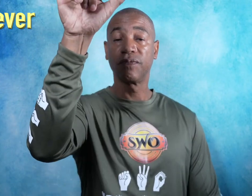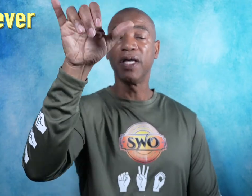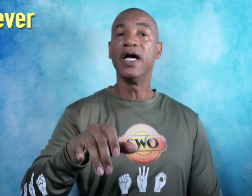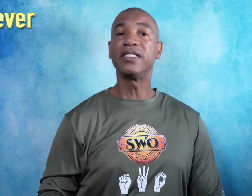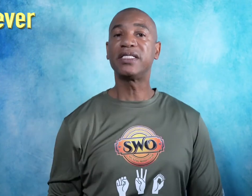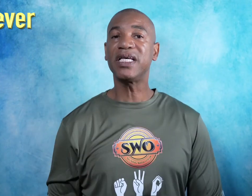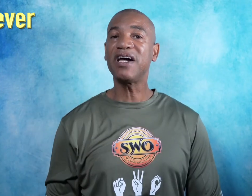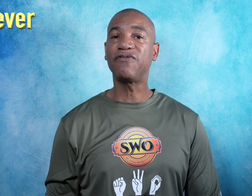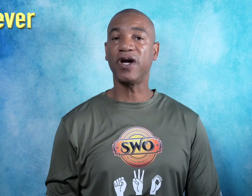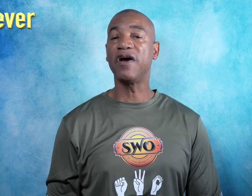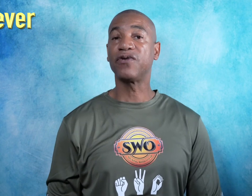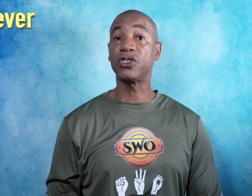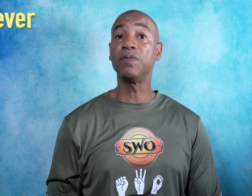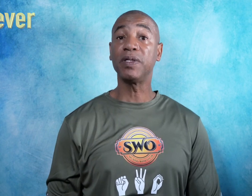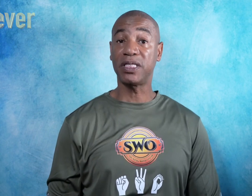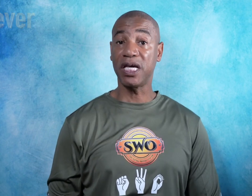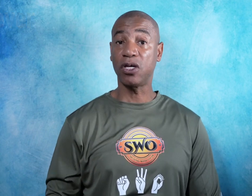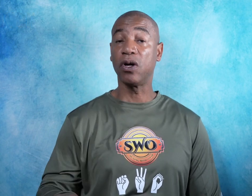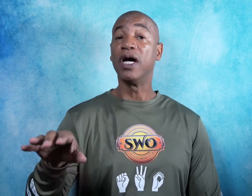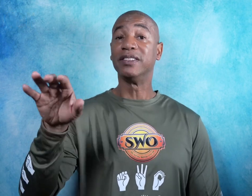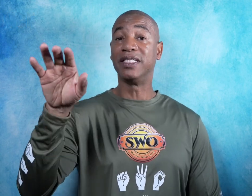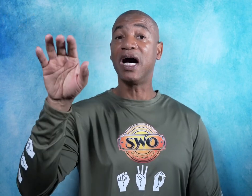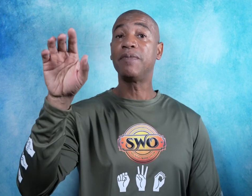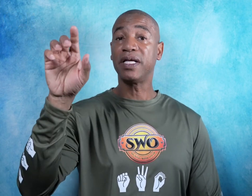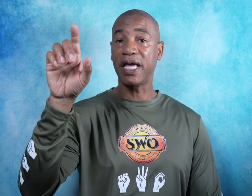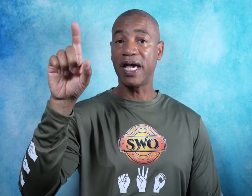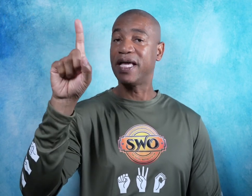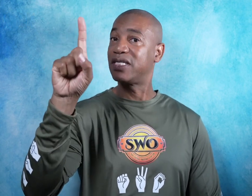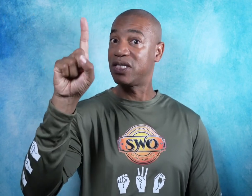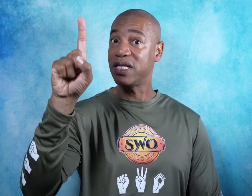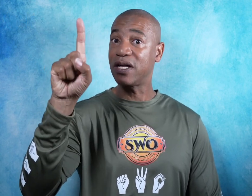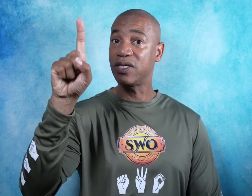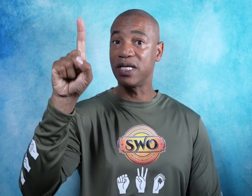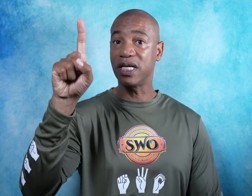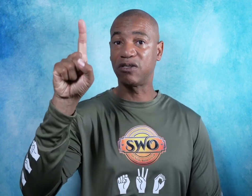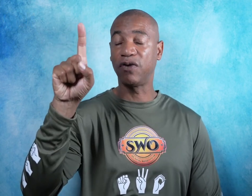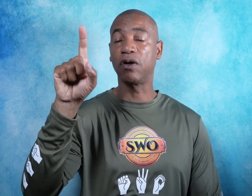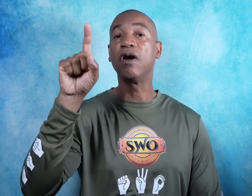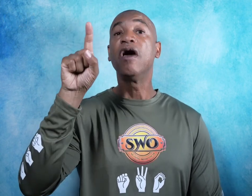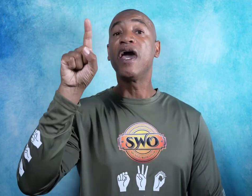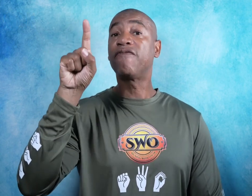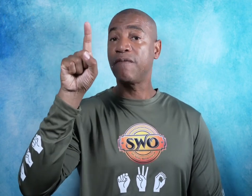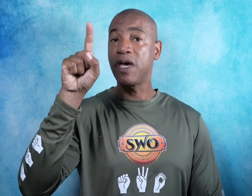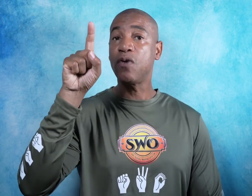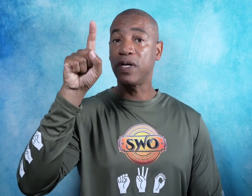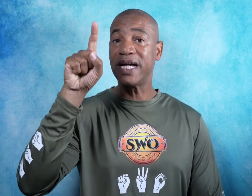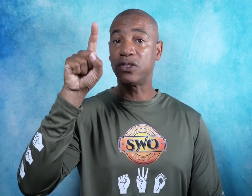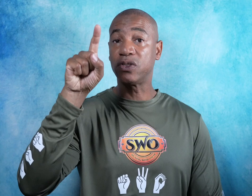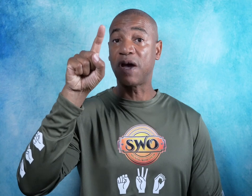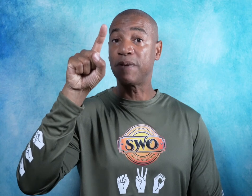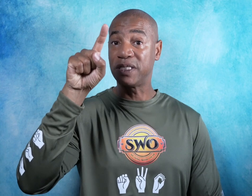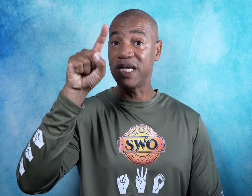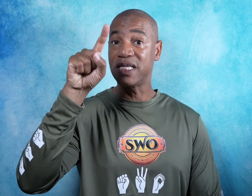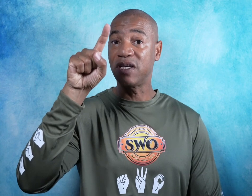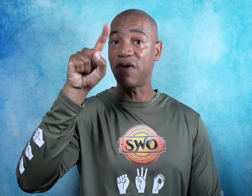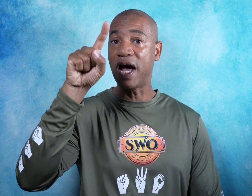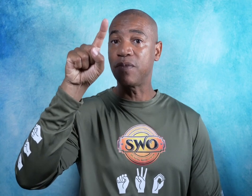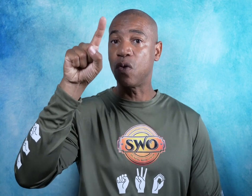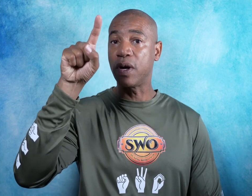To sign forever, simply take your dominant hand, extend out the index finger, and from here, what I do is I pretend as if I'm going